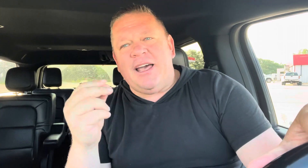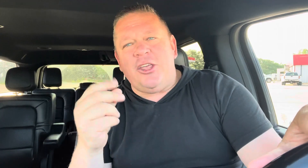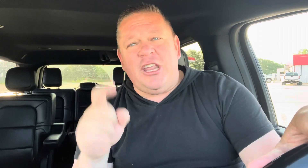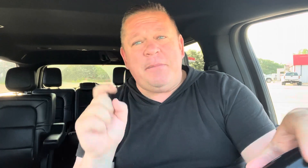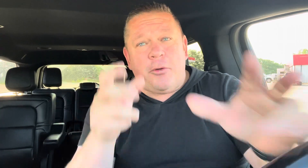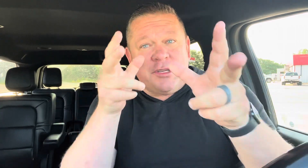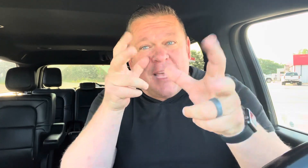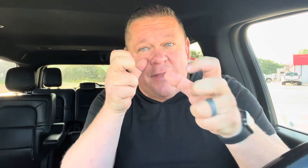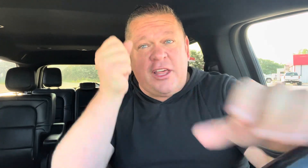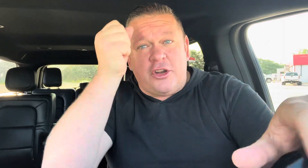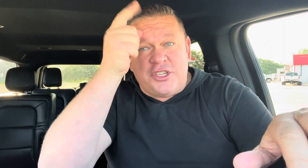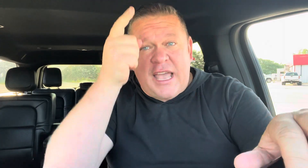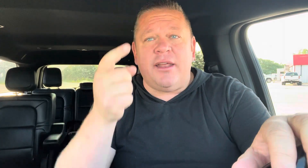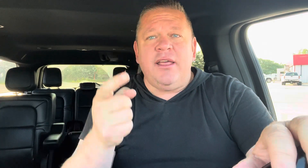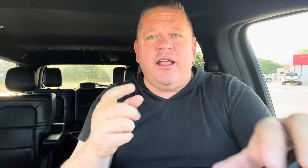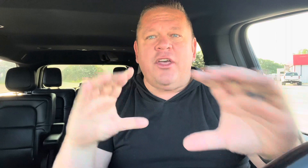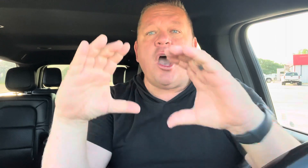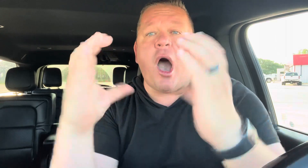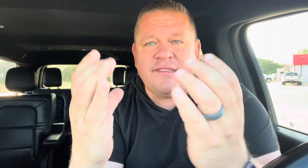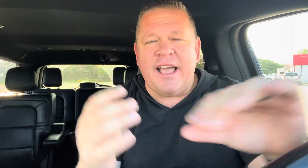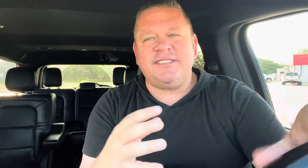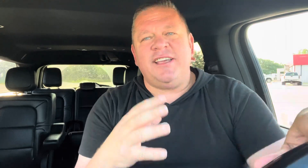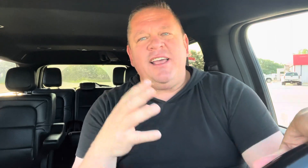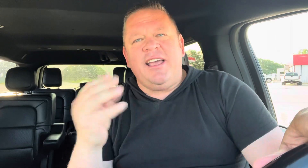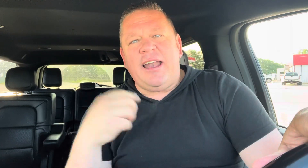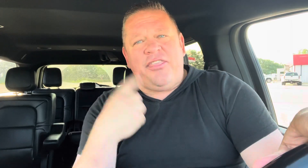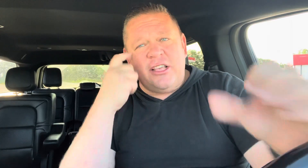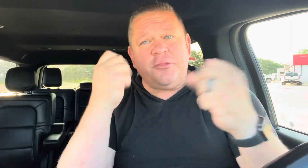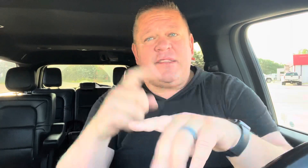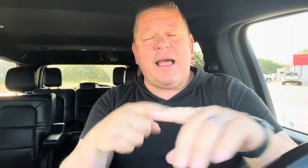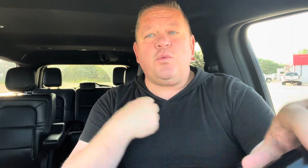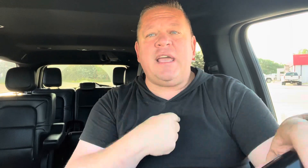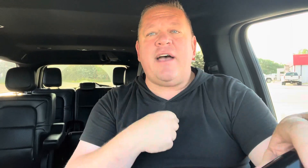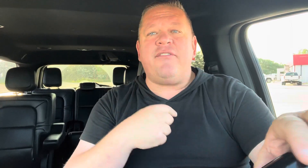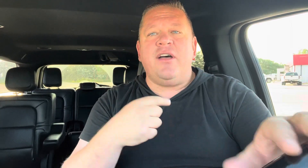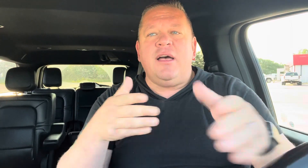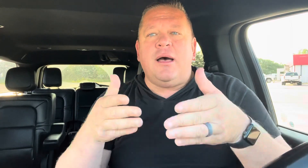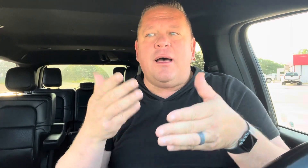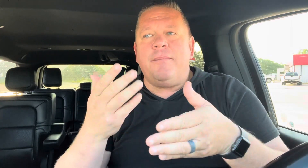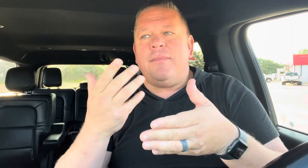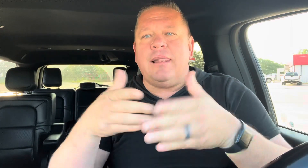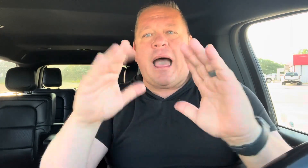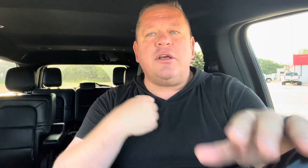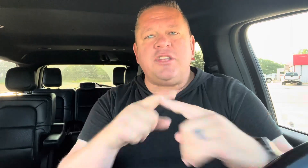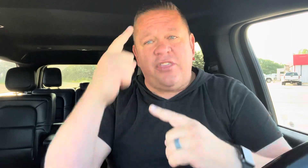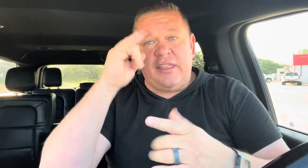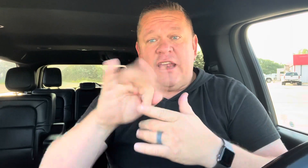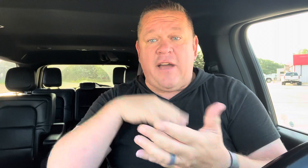you need to be able to receptively understand the context. And I think so many times we have allowed us to think that if I